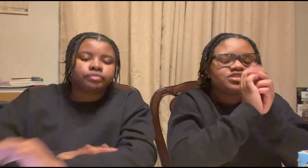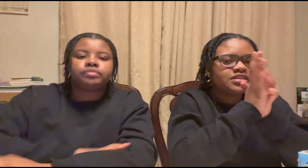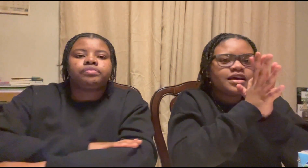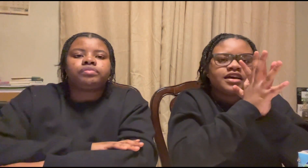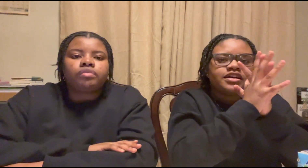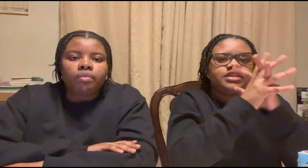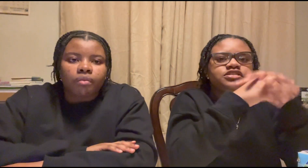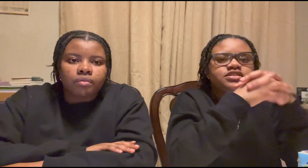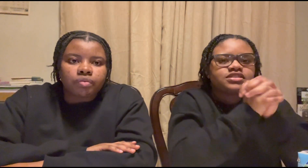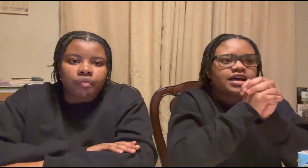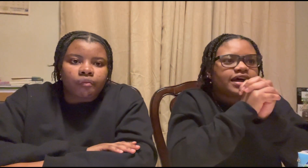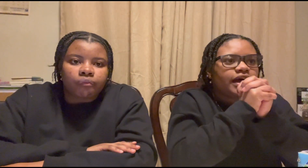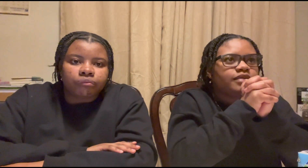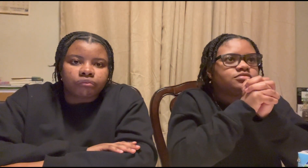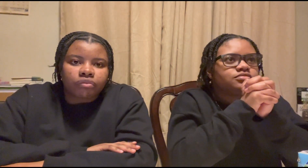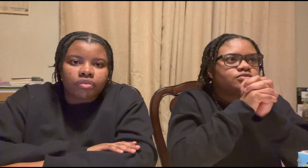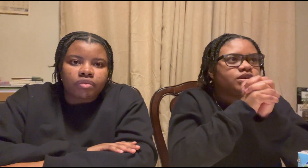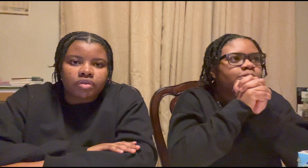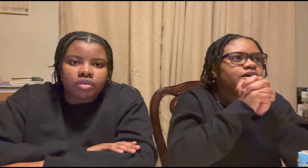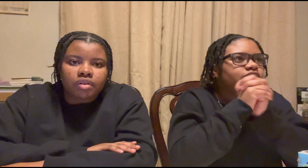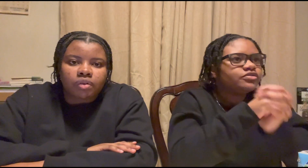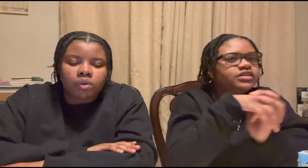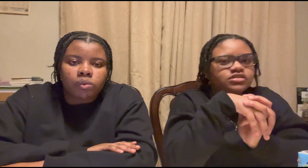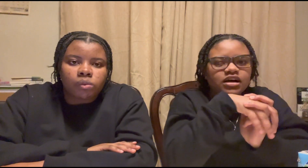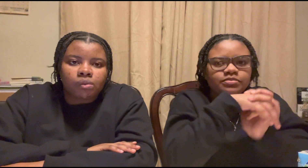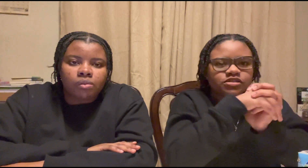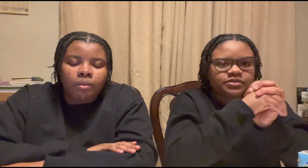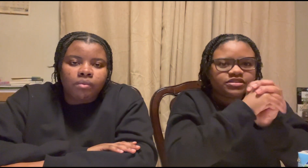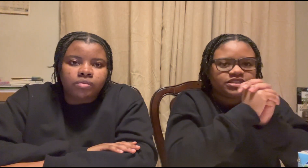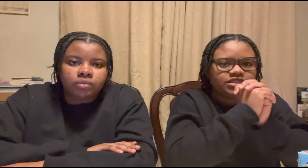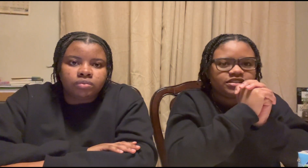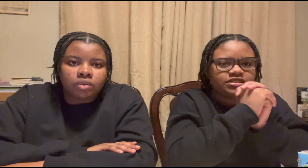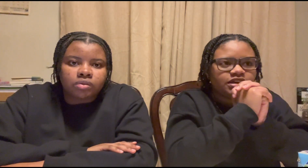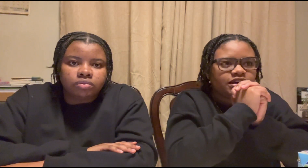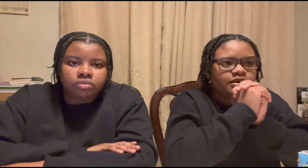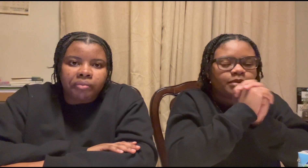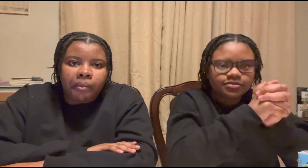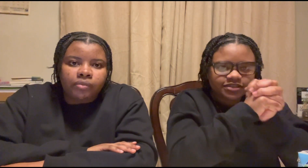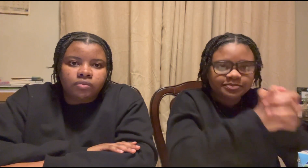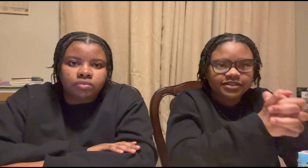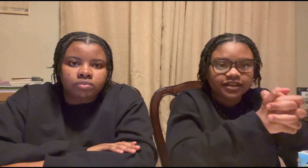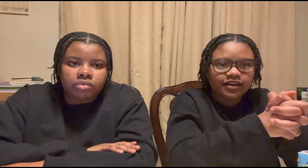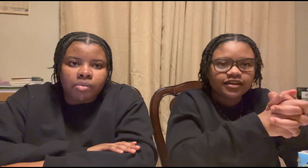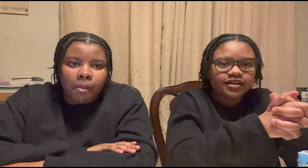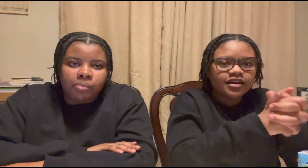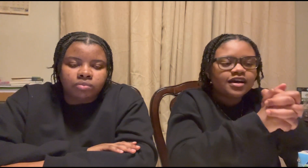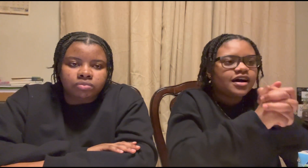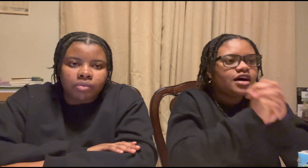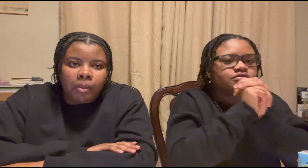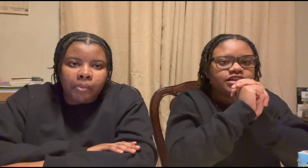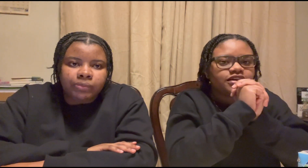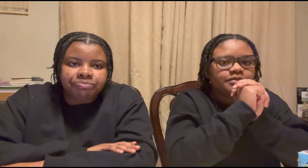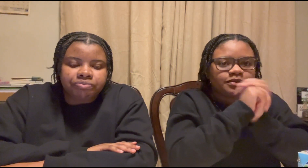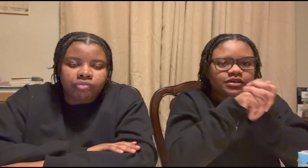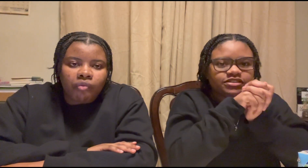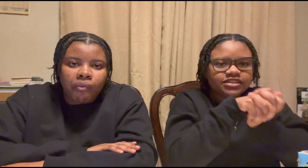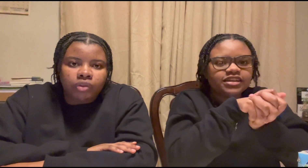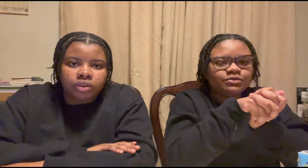just it's just i'm one of my other greatest accomplishments is public speaking i don't think people understand when